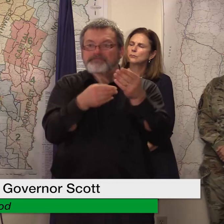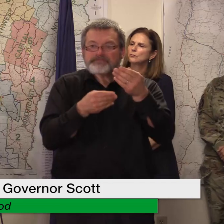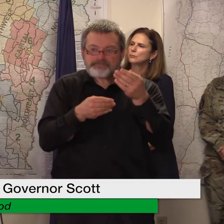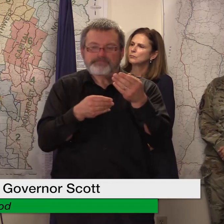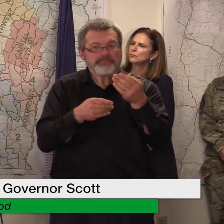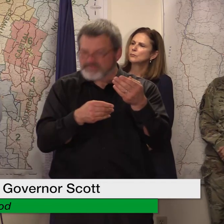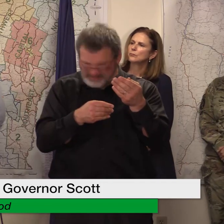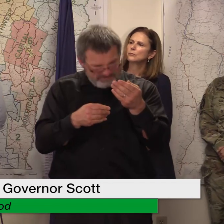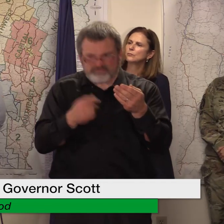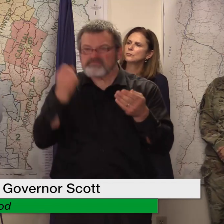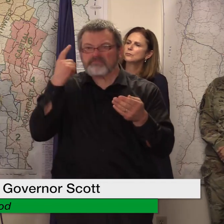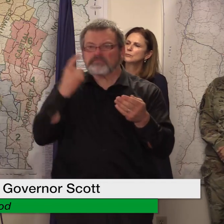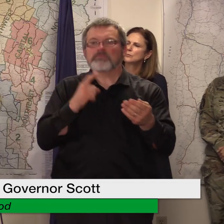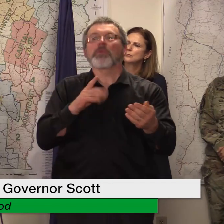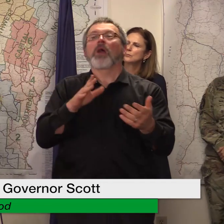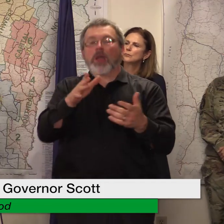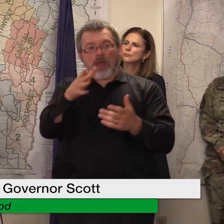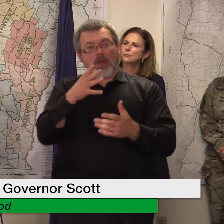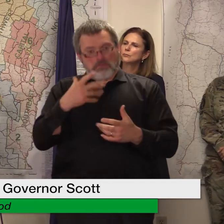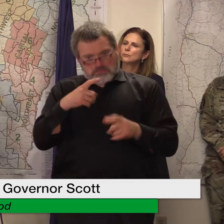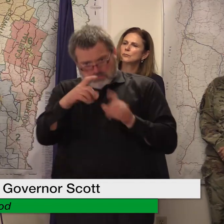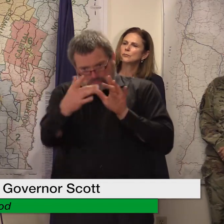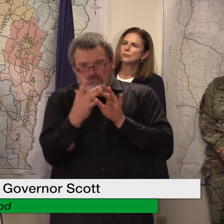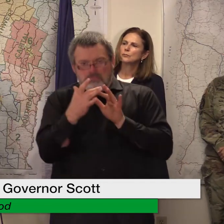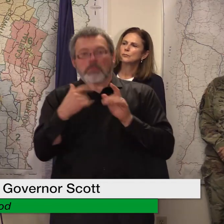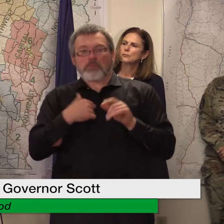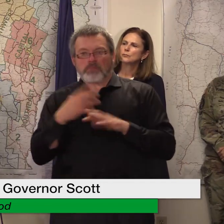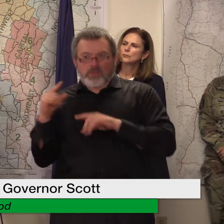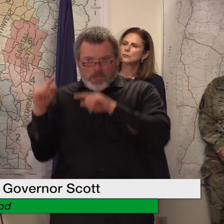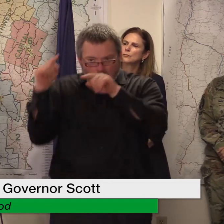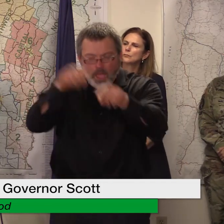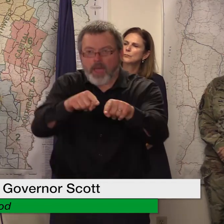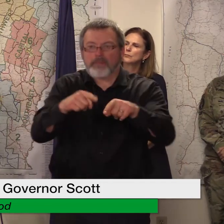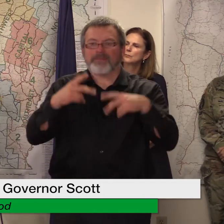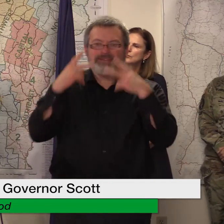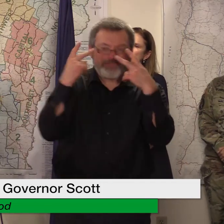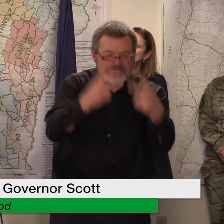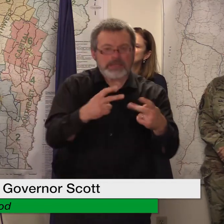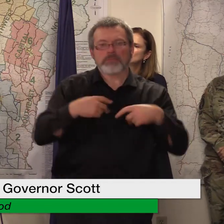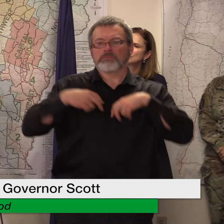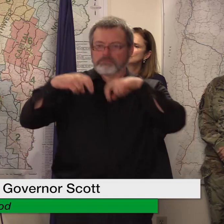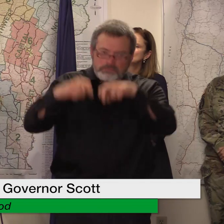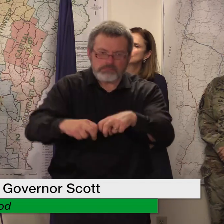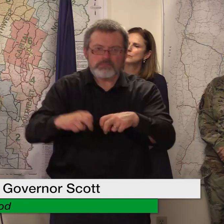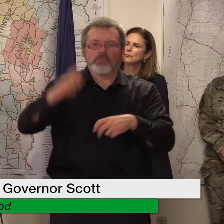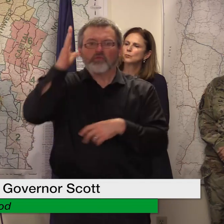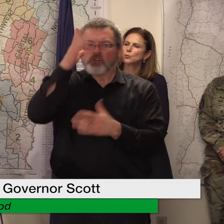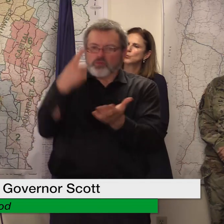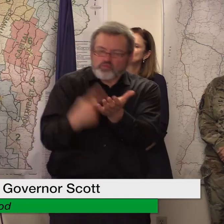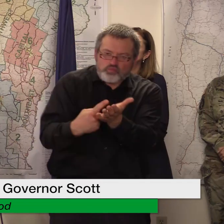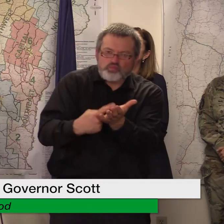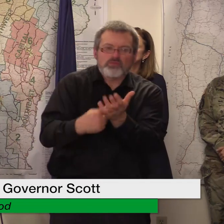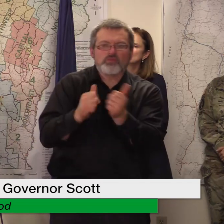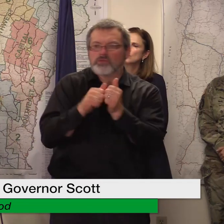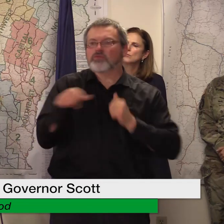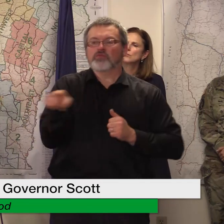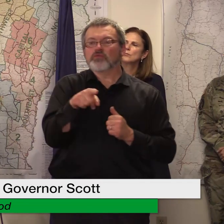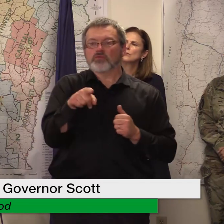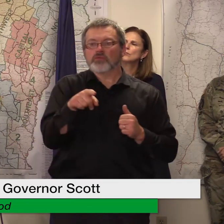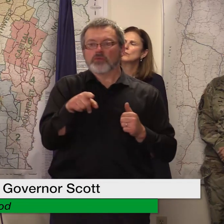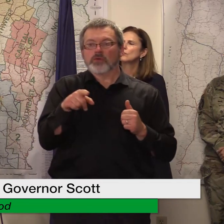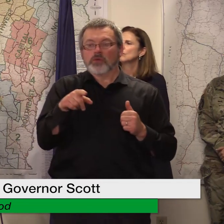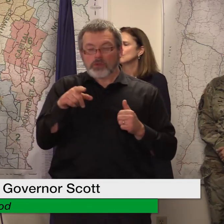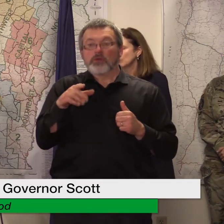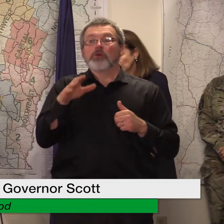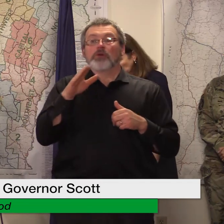visit us at one of our disaster recovery centers and sit down with our applicant specialists and they can work you through that they can upload documents